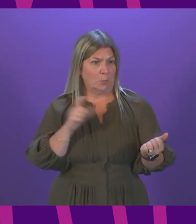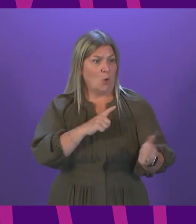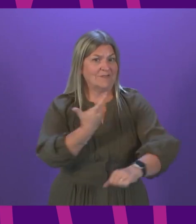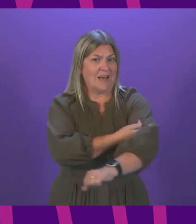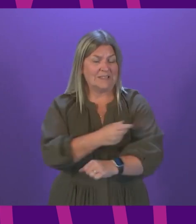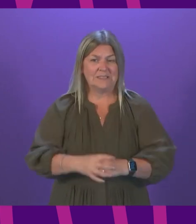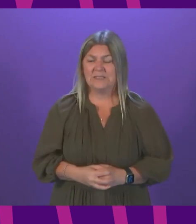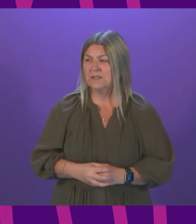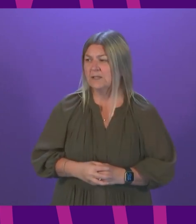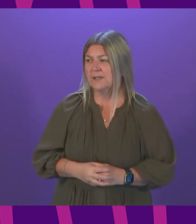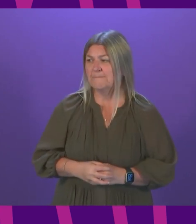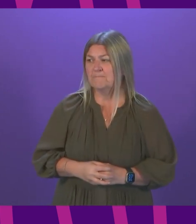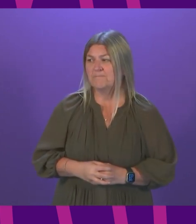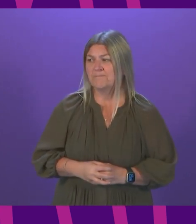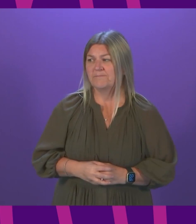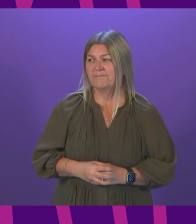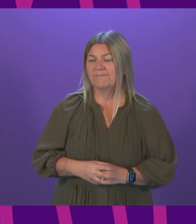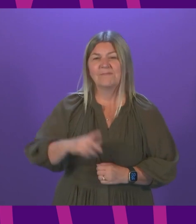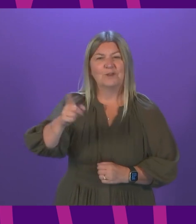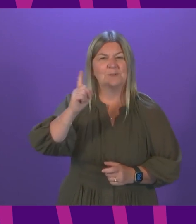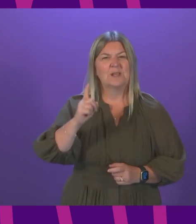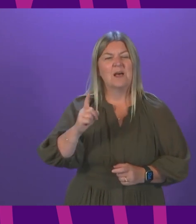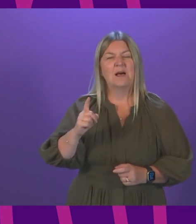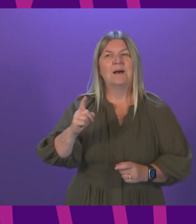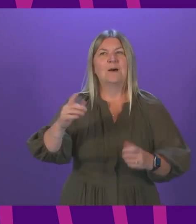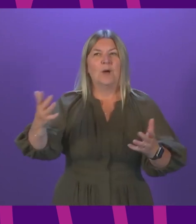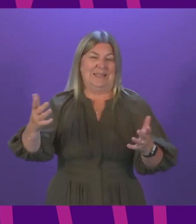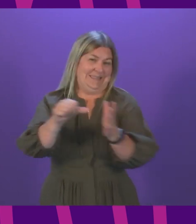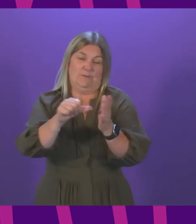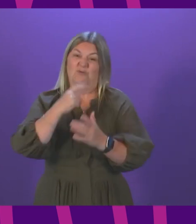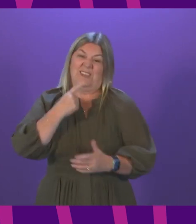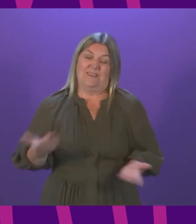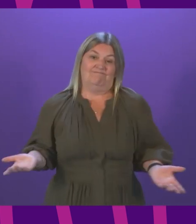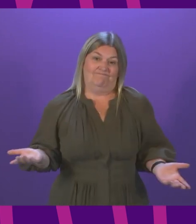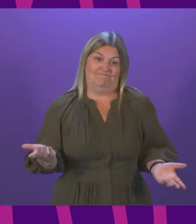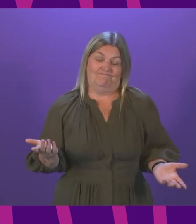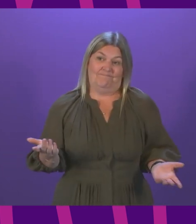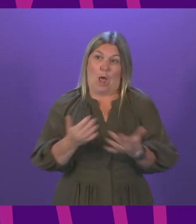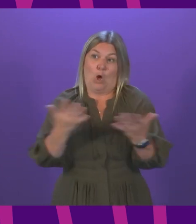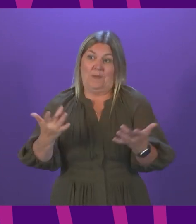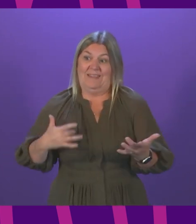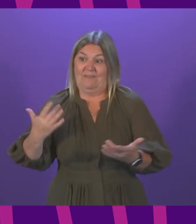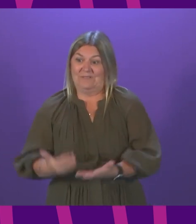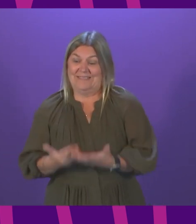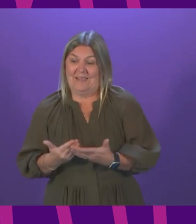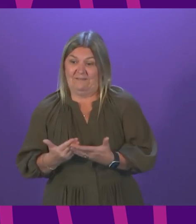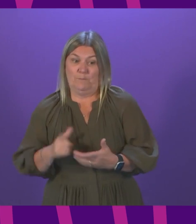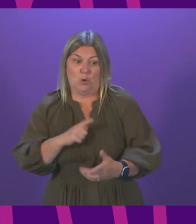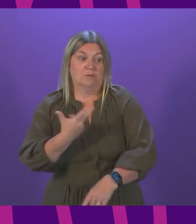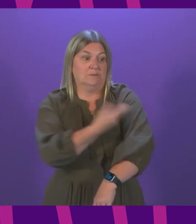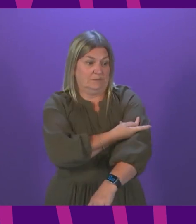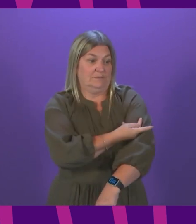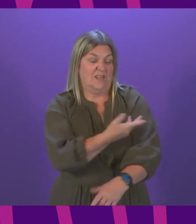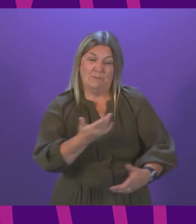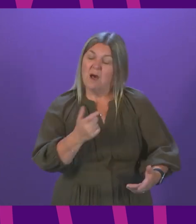even be possible to put a number on life saved because of vaccination, but there is no doubt in my mind that that number